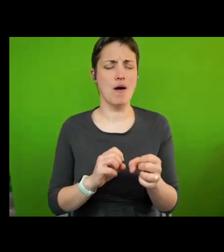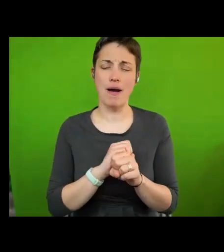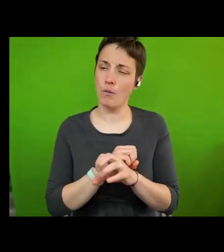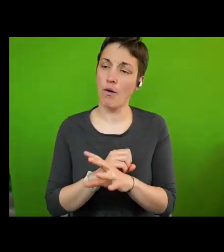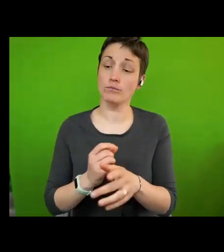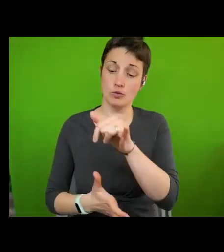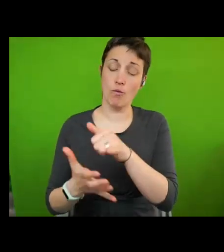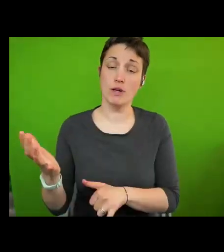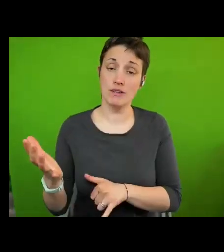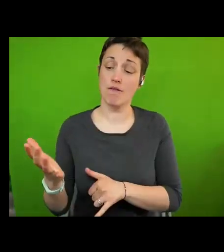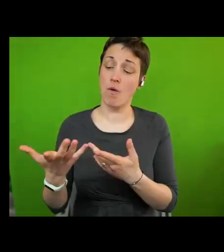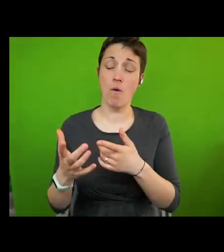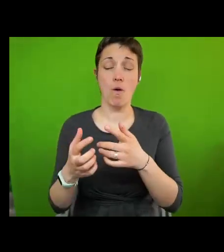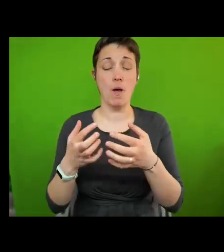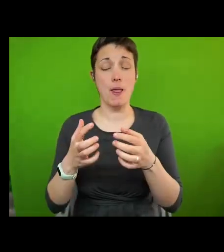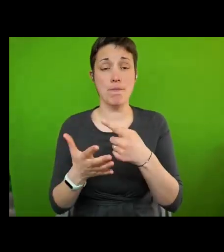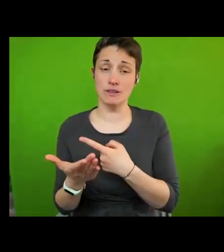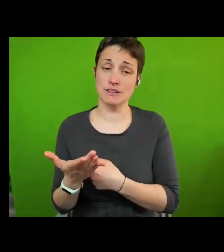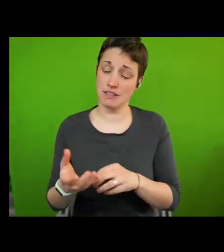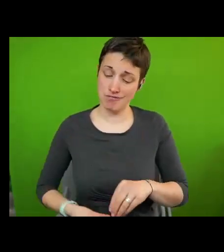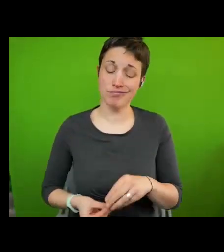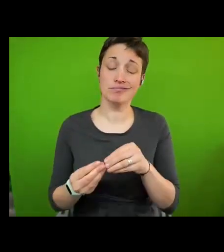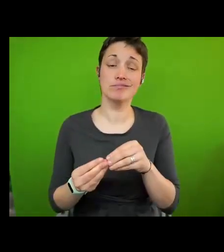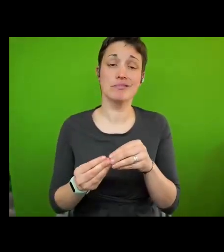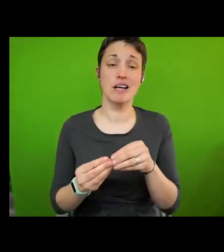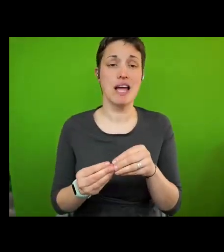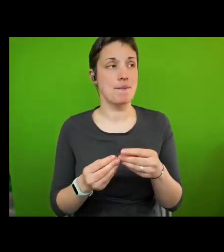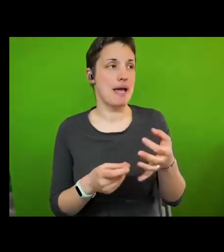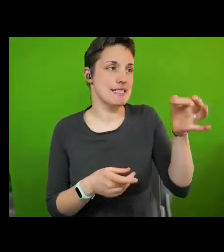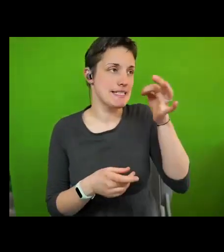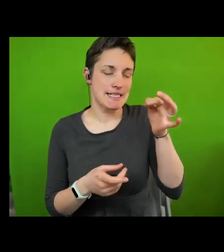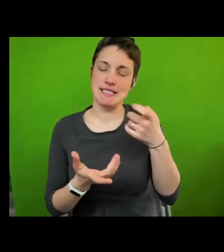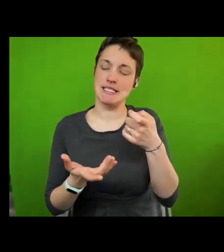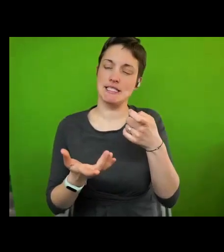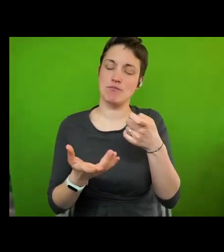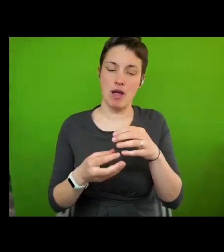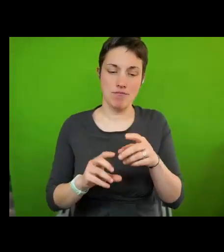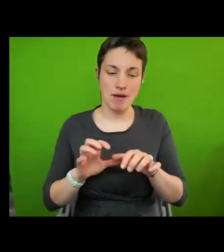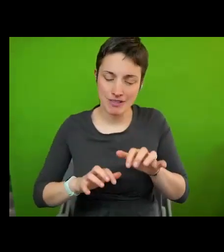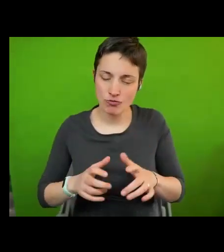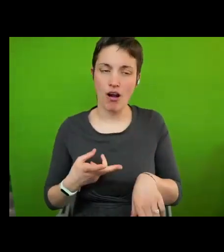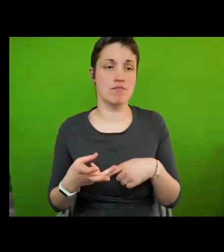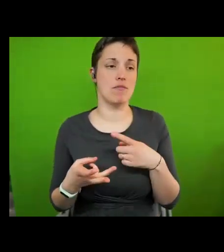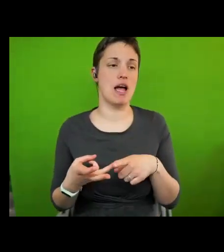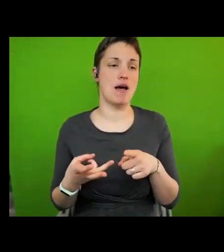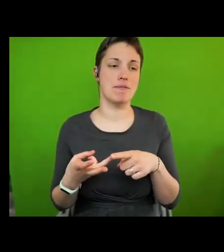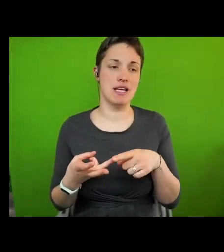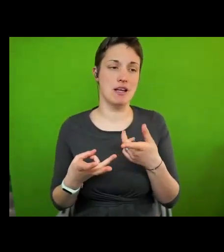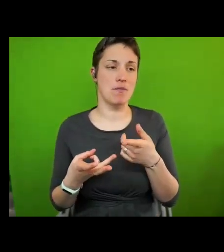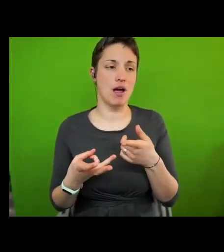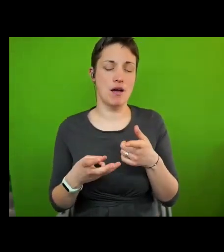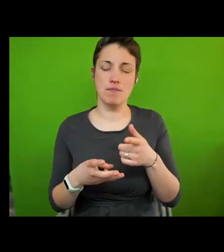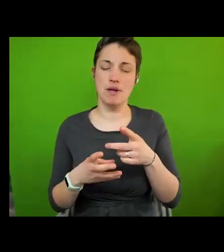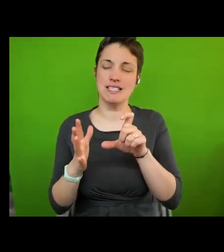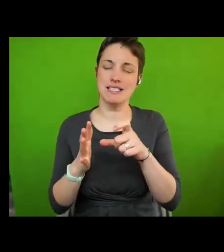for policymakers, city administrators, representatives of international organizations, civil society.